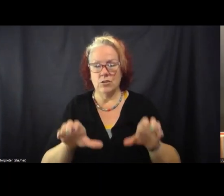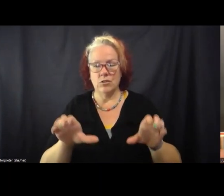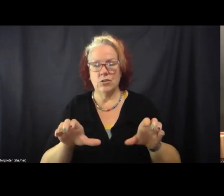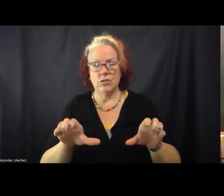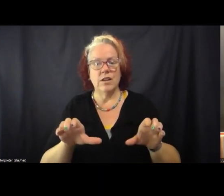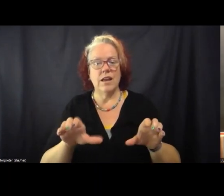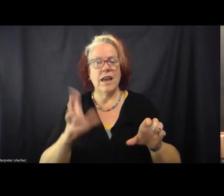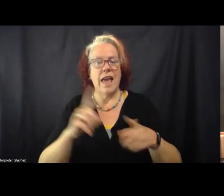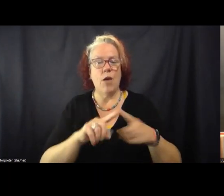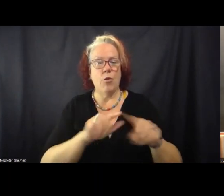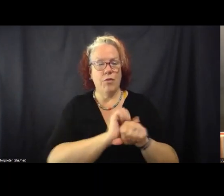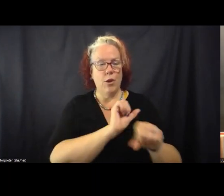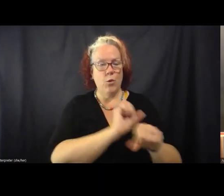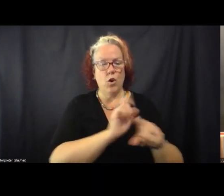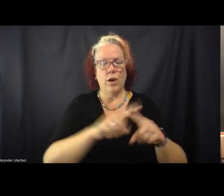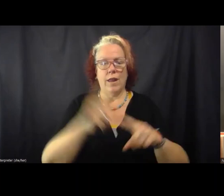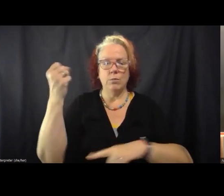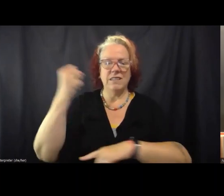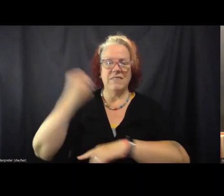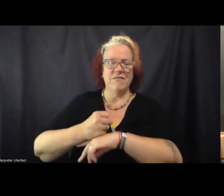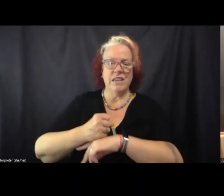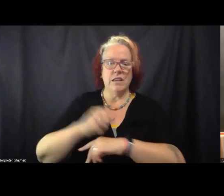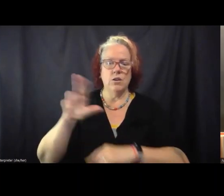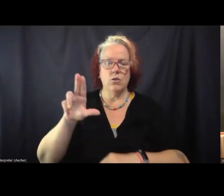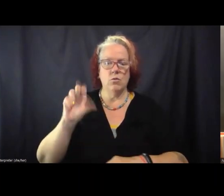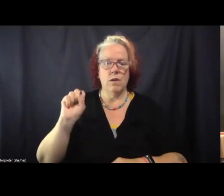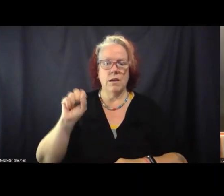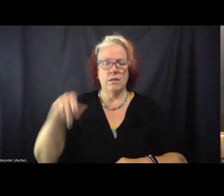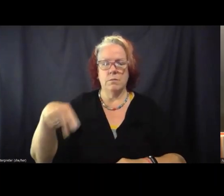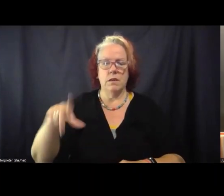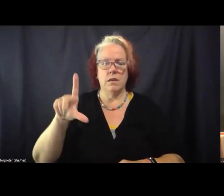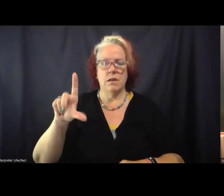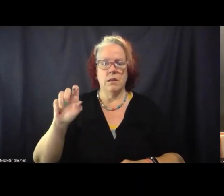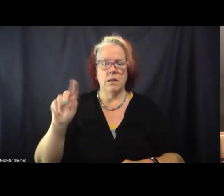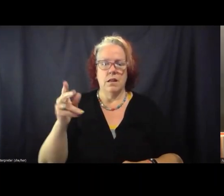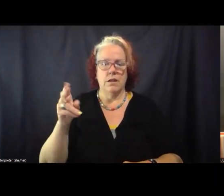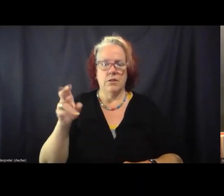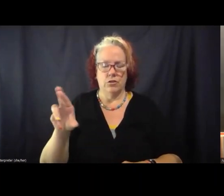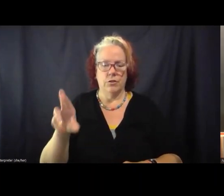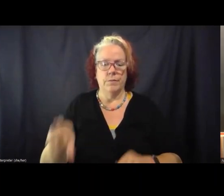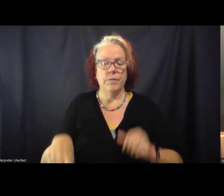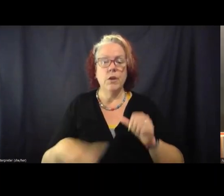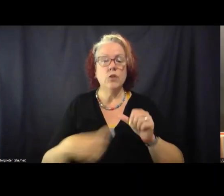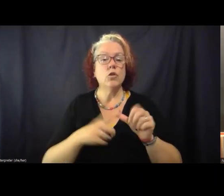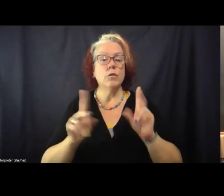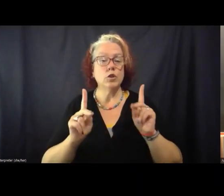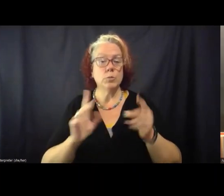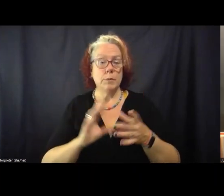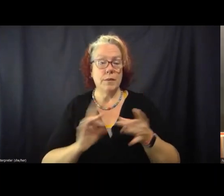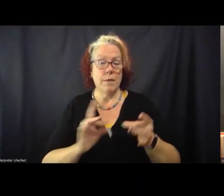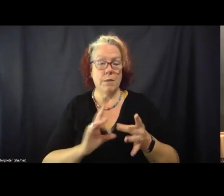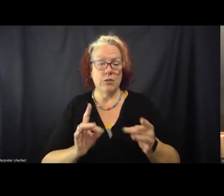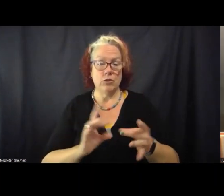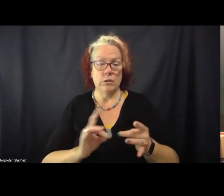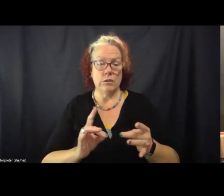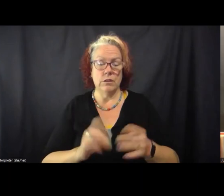of USP Letcher. So the first folks I mentioned were